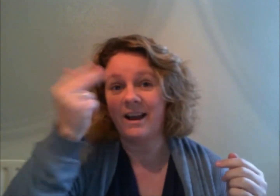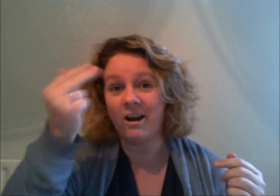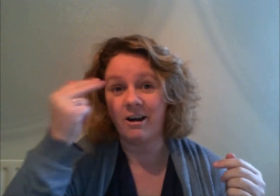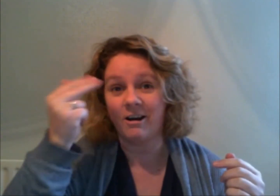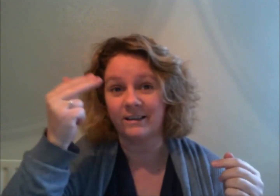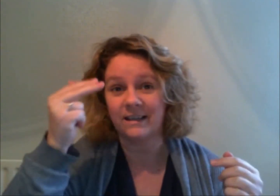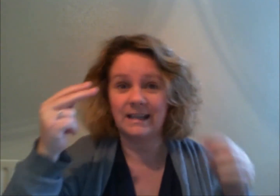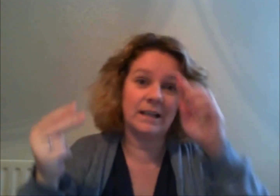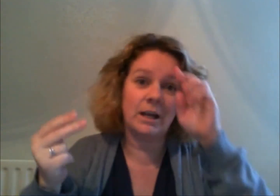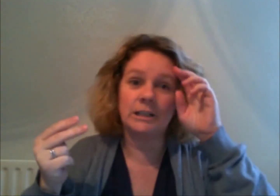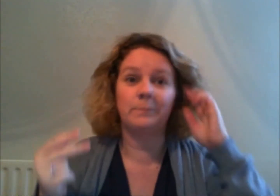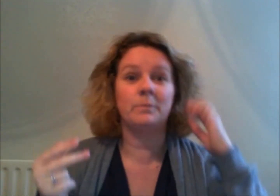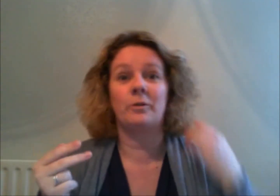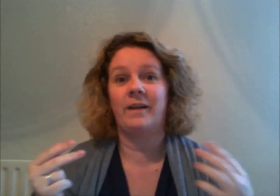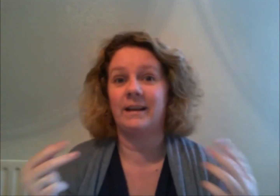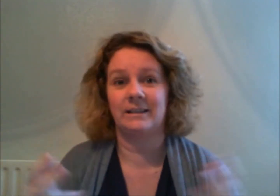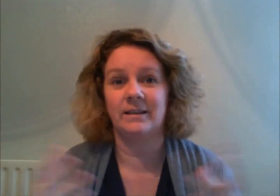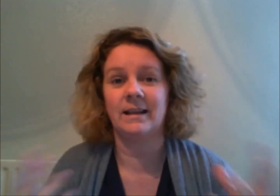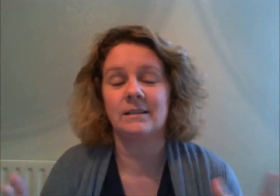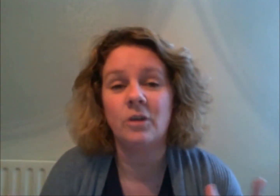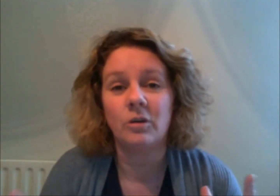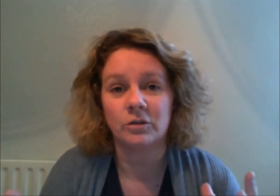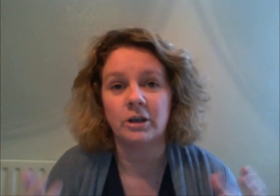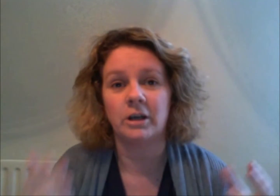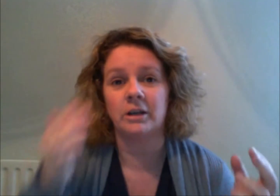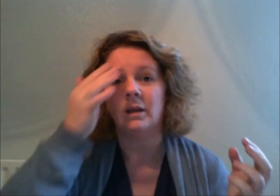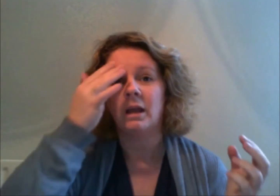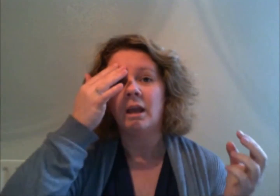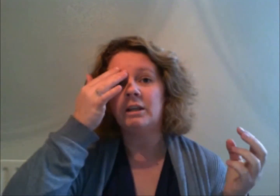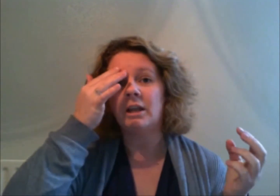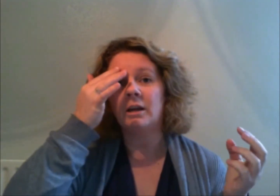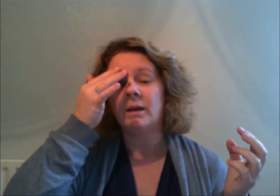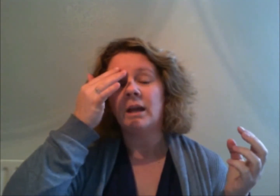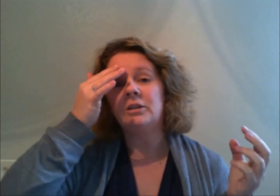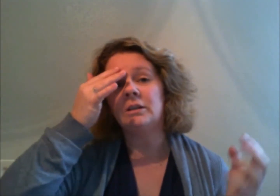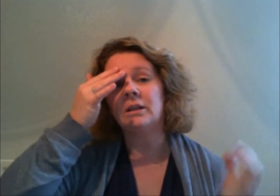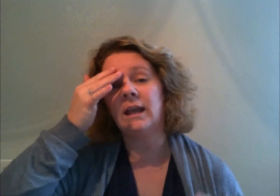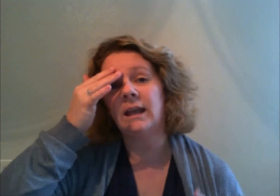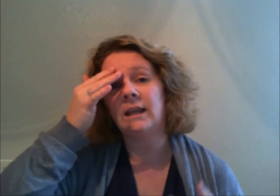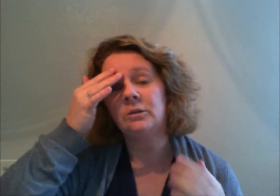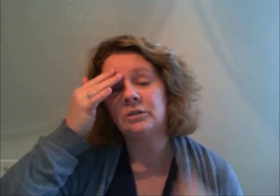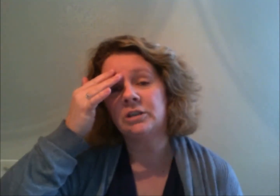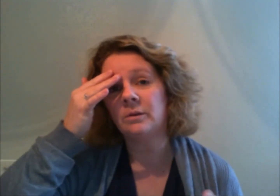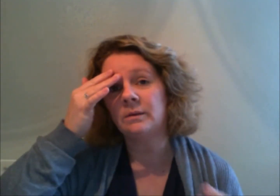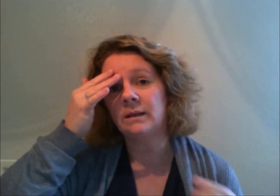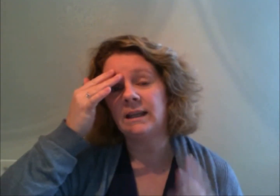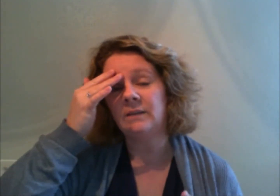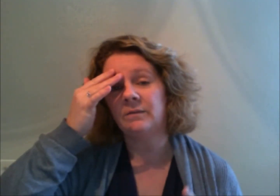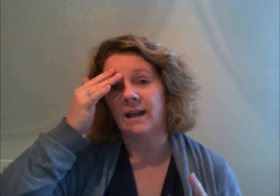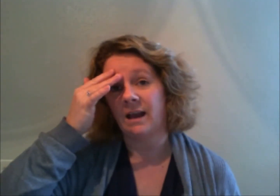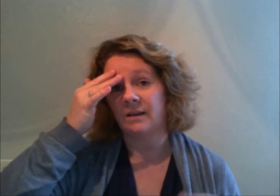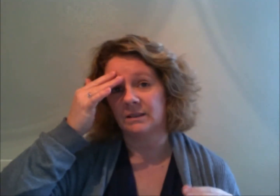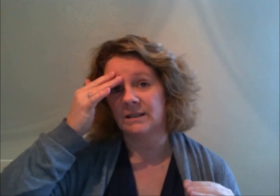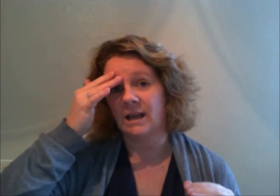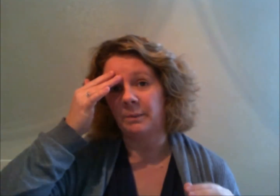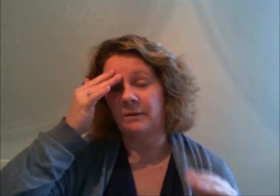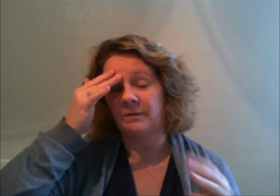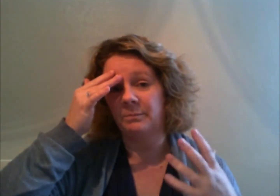hard it's going to be more effective and that's not true you know you you don't even have to tap if it